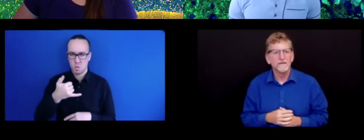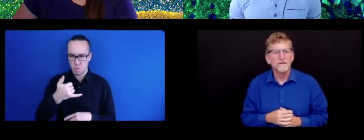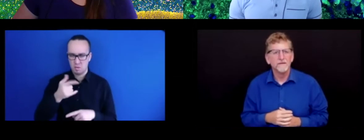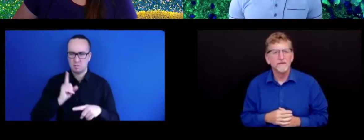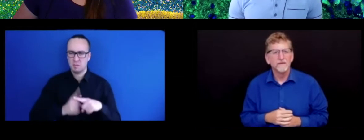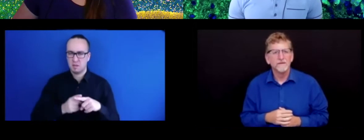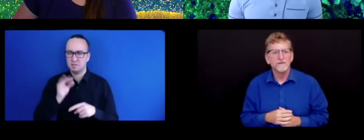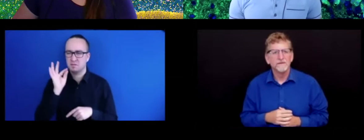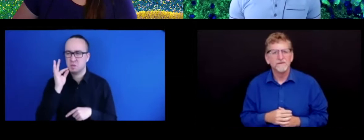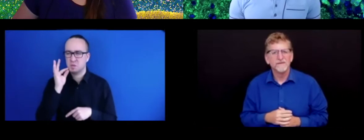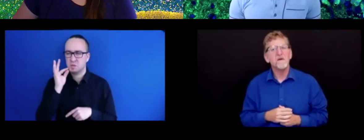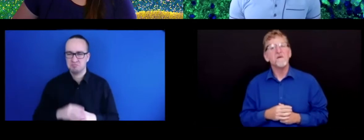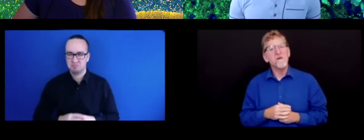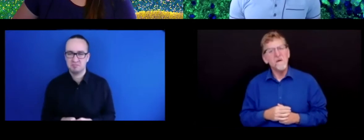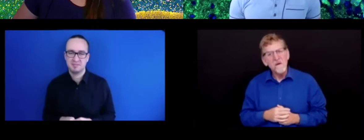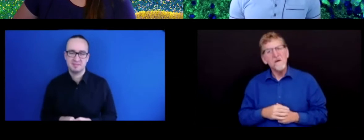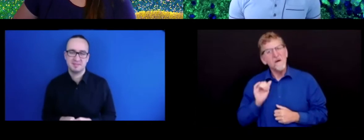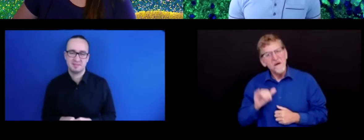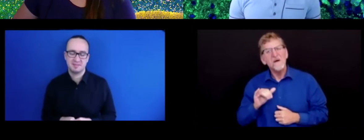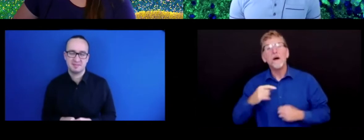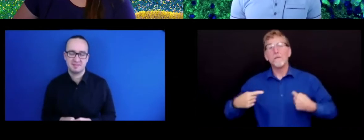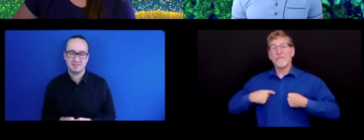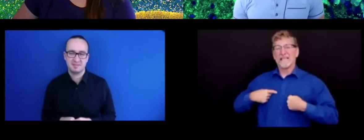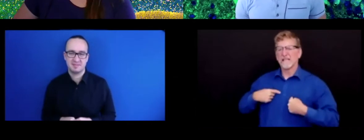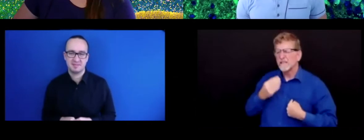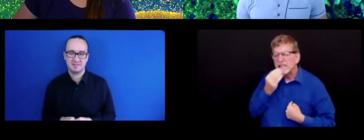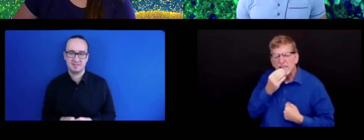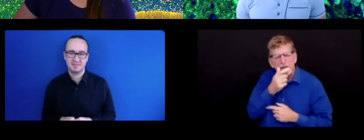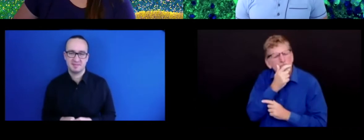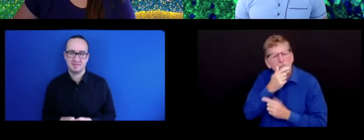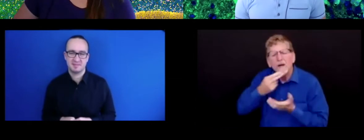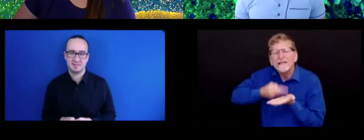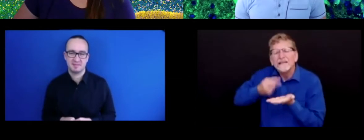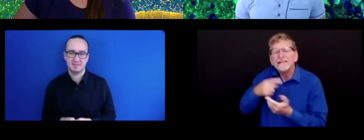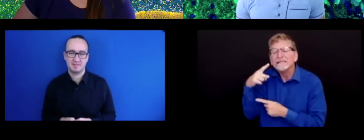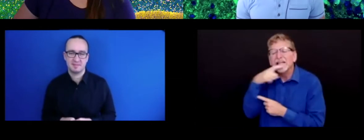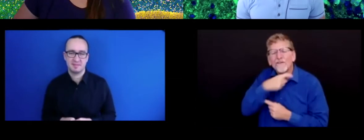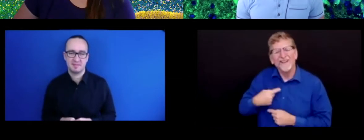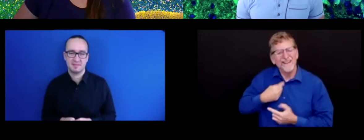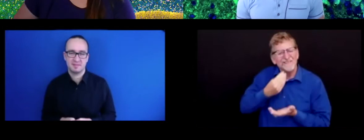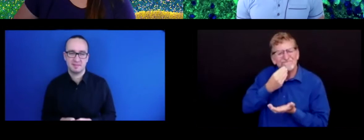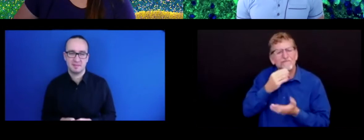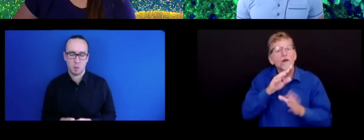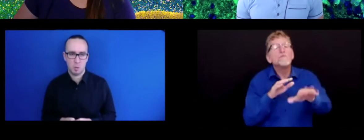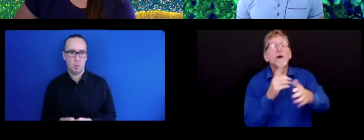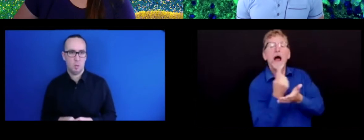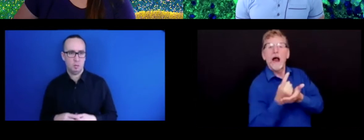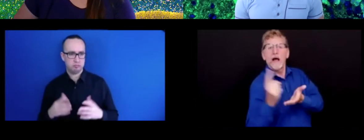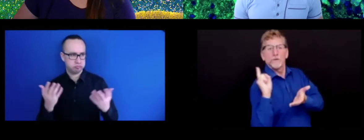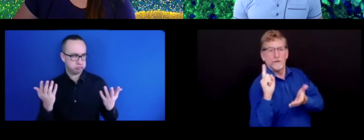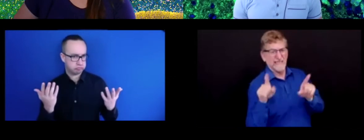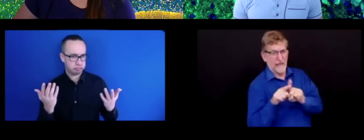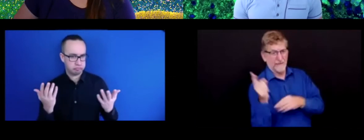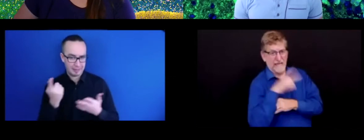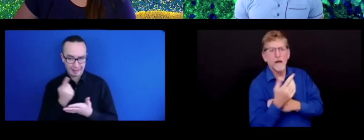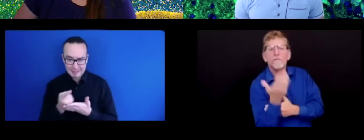I think I had yogurt and fruit. Okay, I think I had cereal. How about last